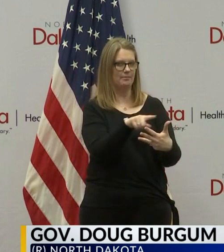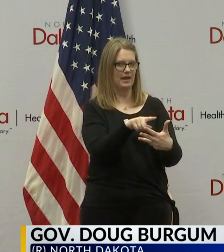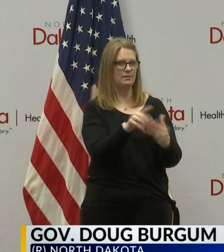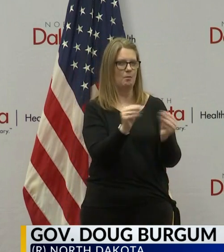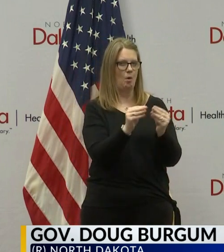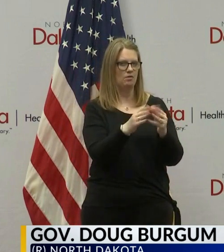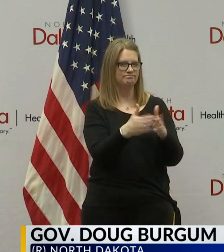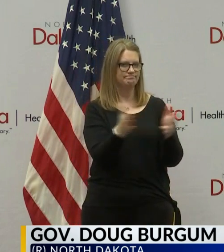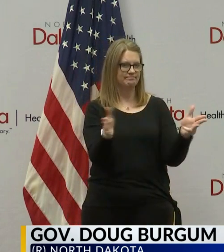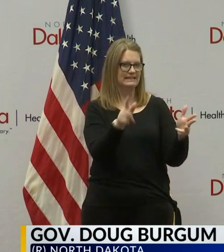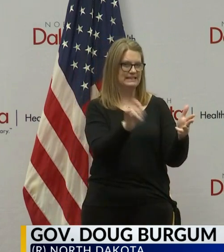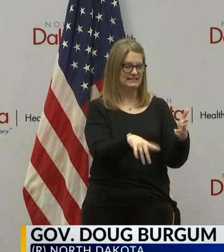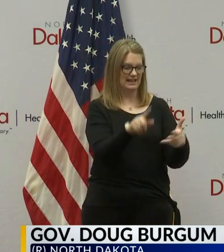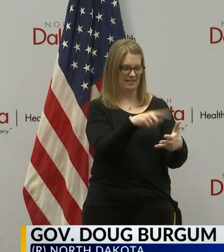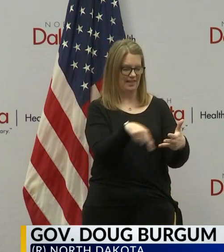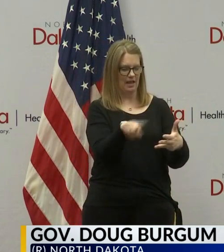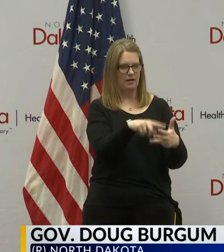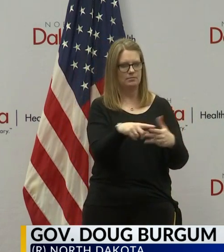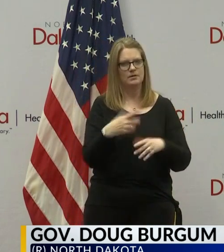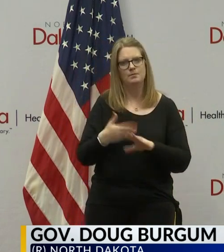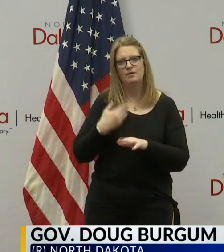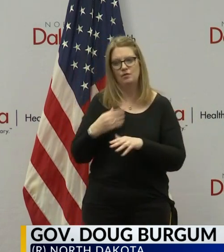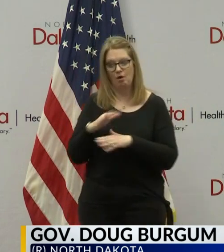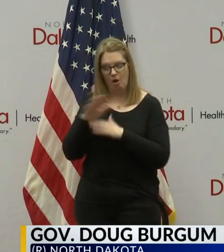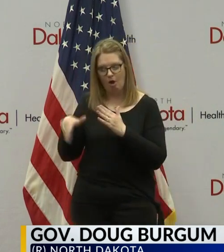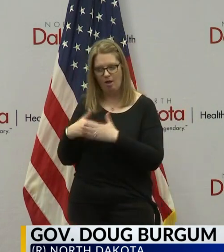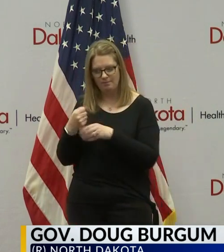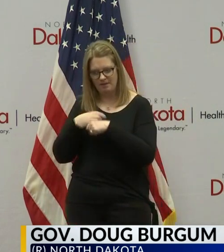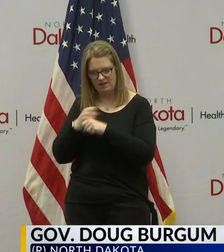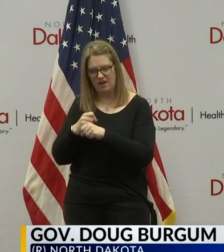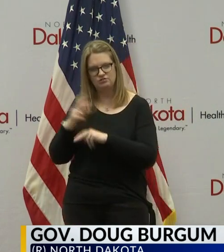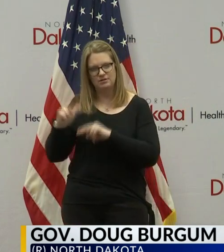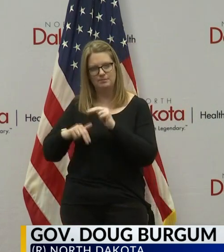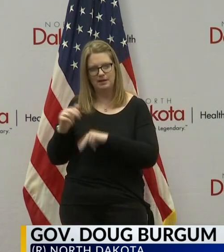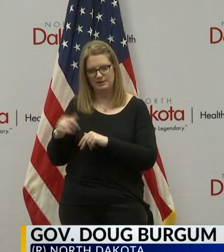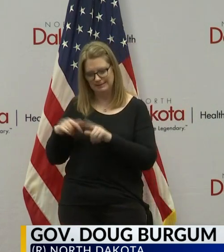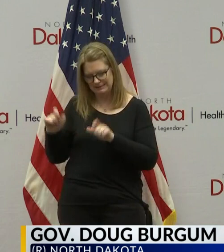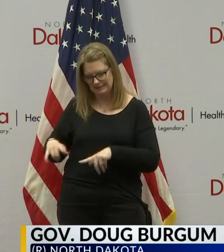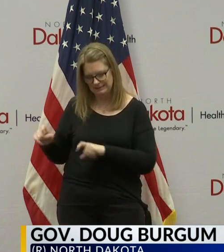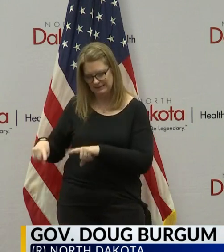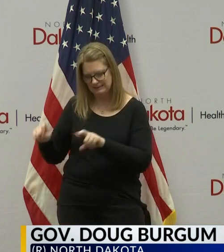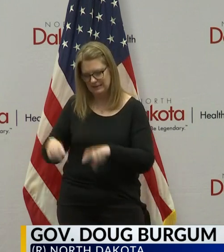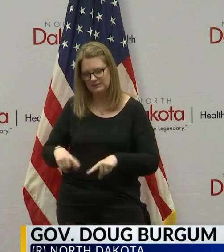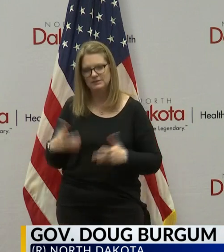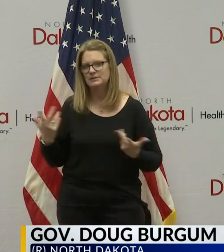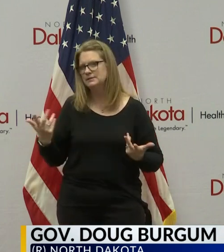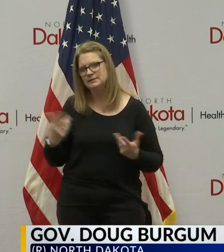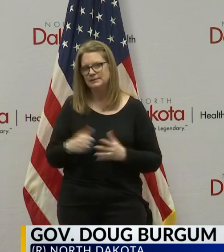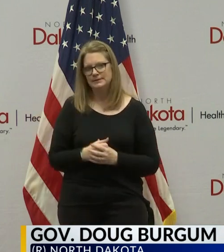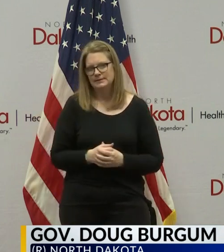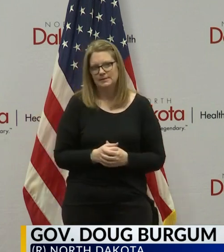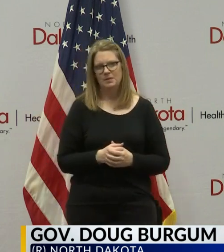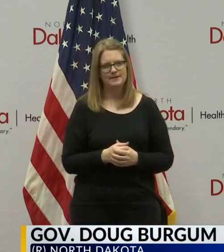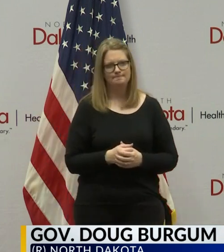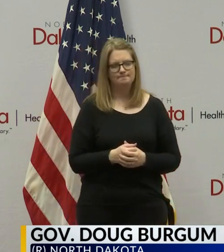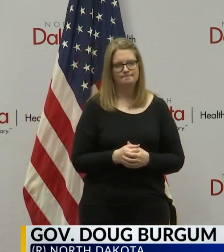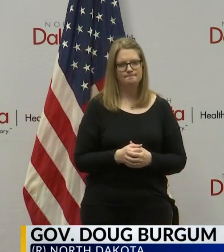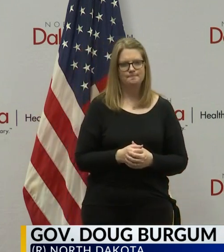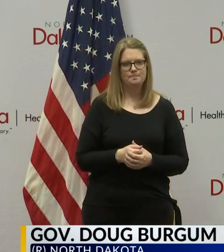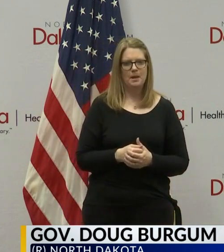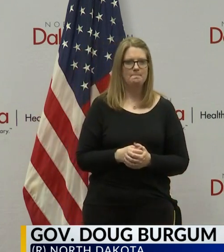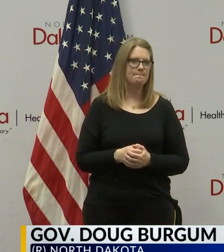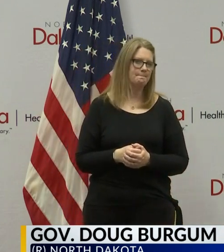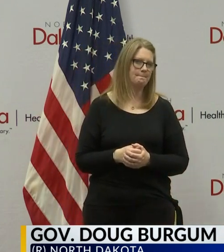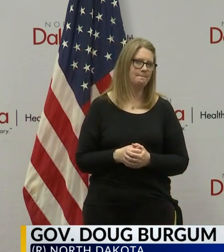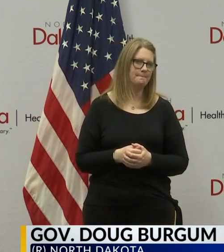go out and start testing all manufacturing plants. But, again, as I've said before, if there